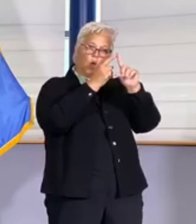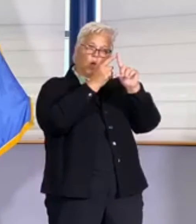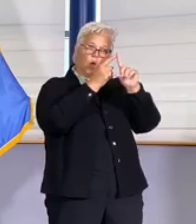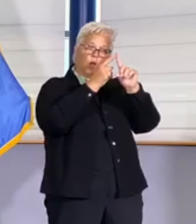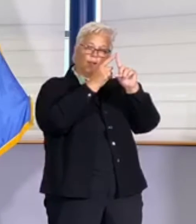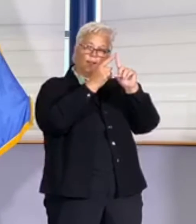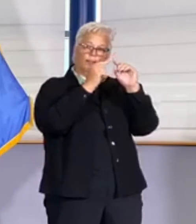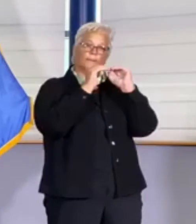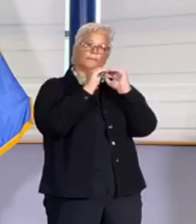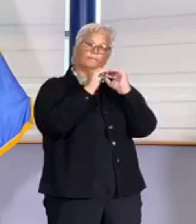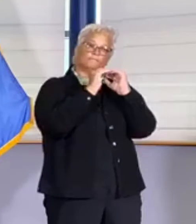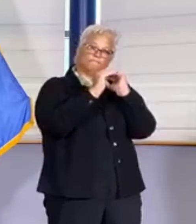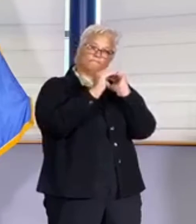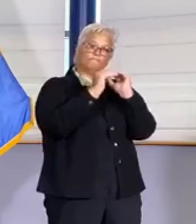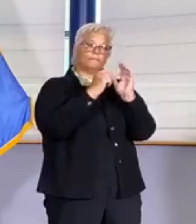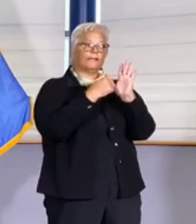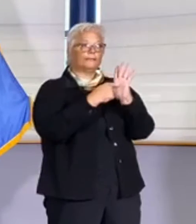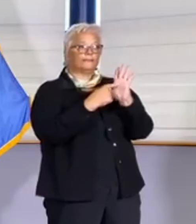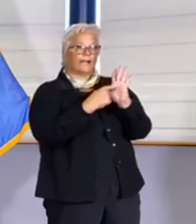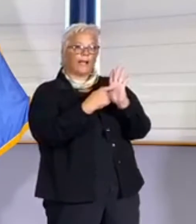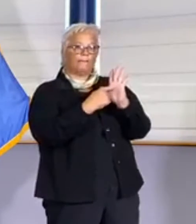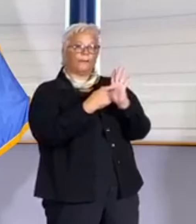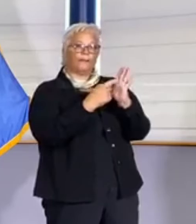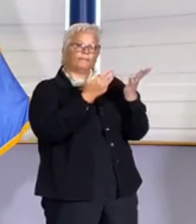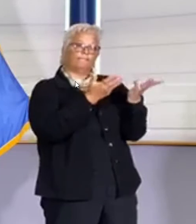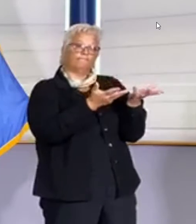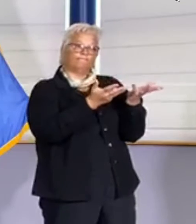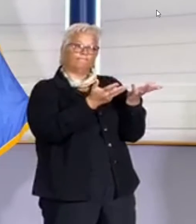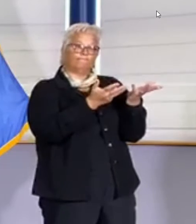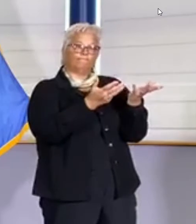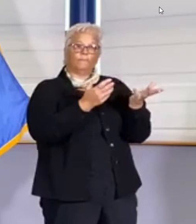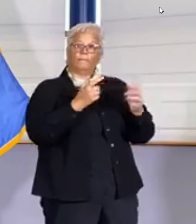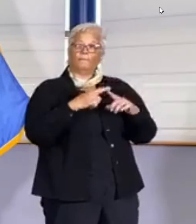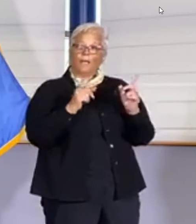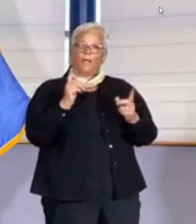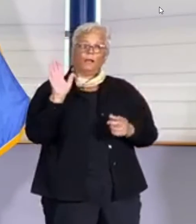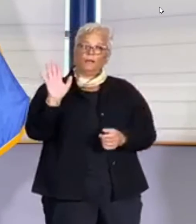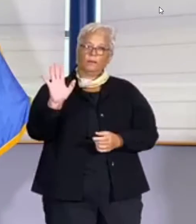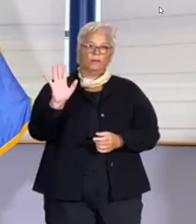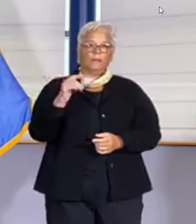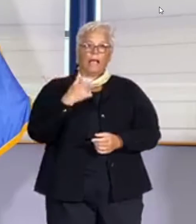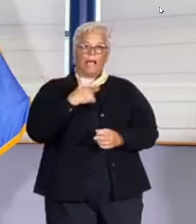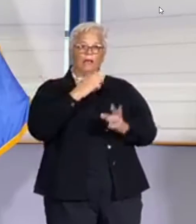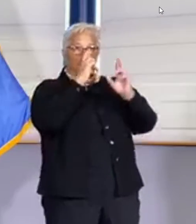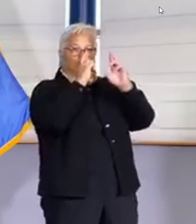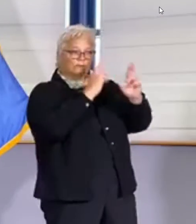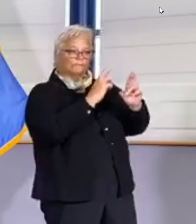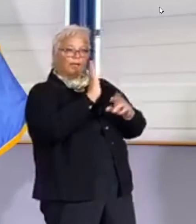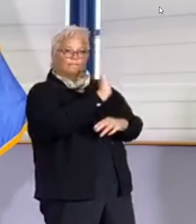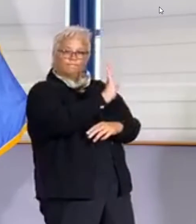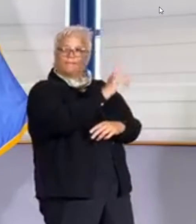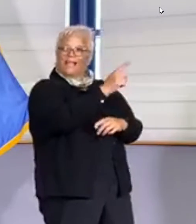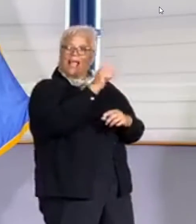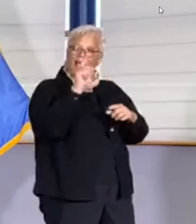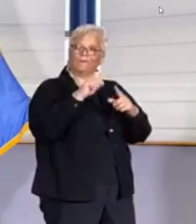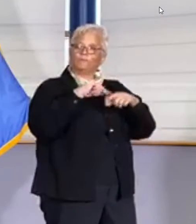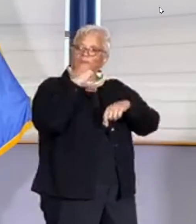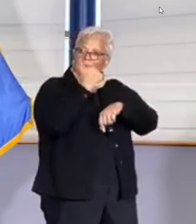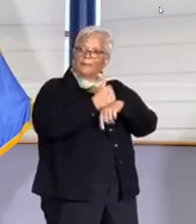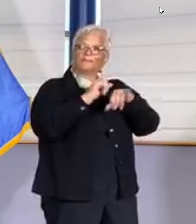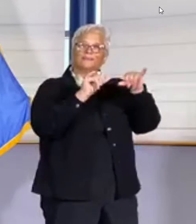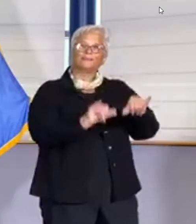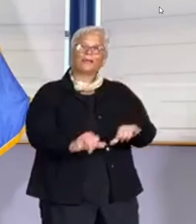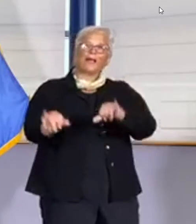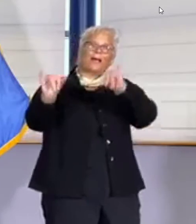to be fair to him, he has to set standards that apply to somebody who lives in an apartment building